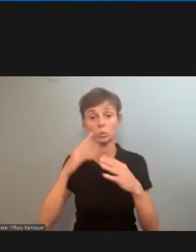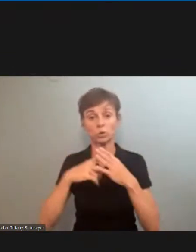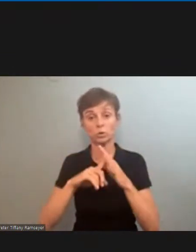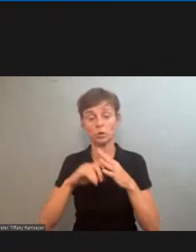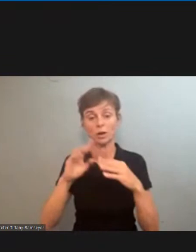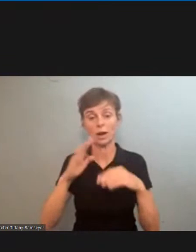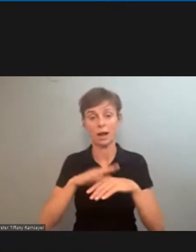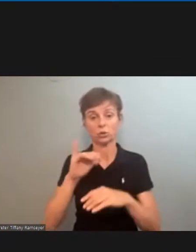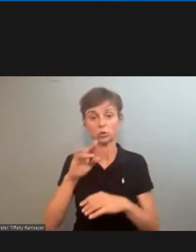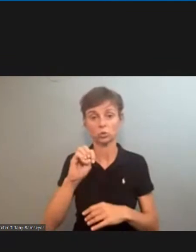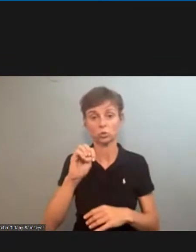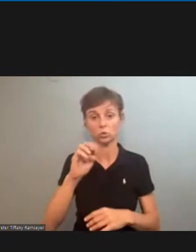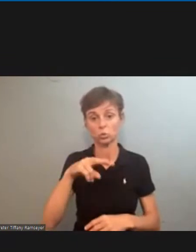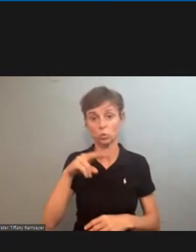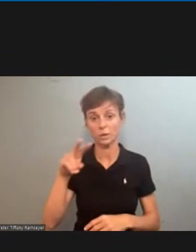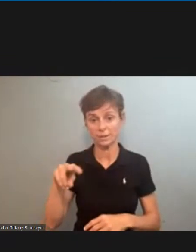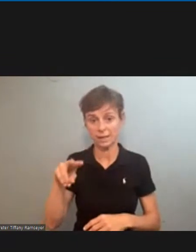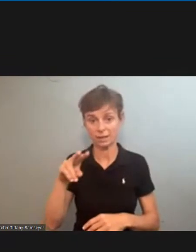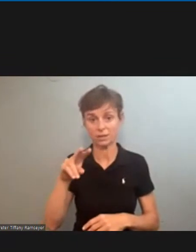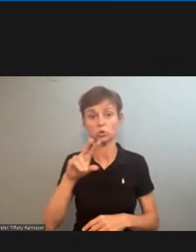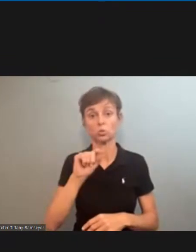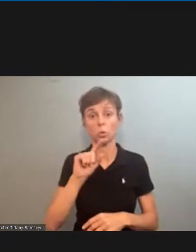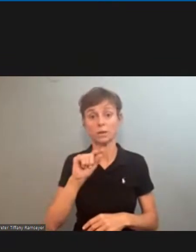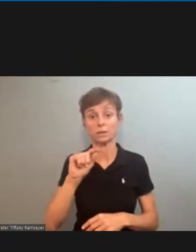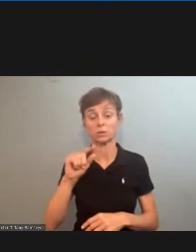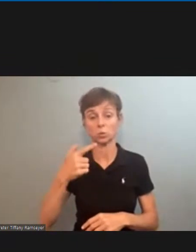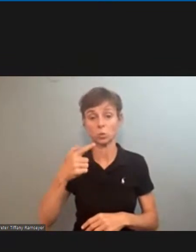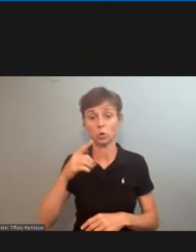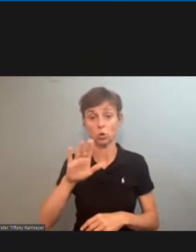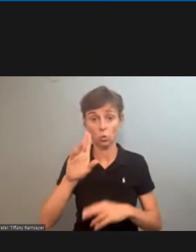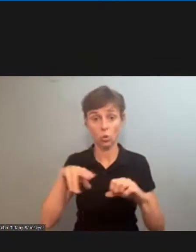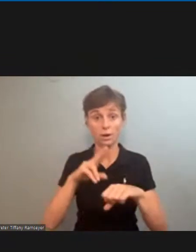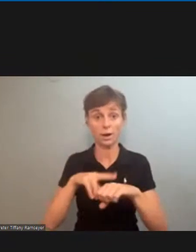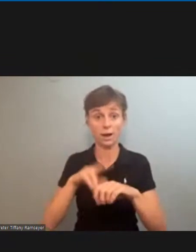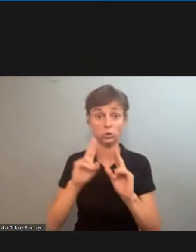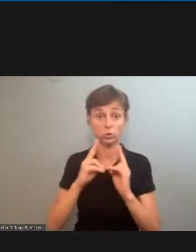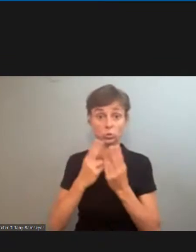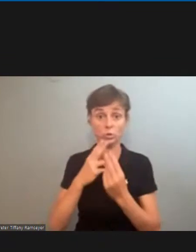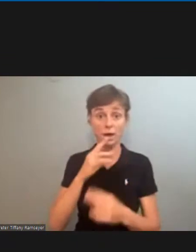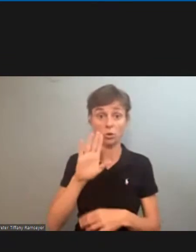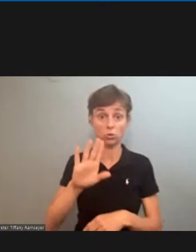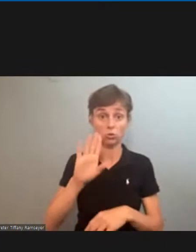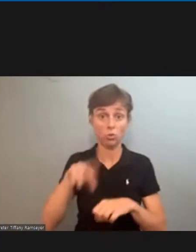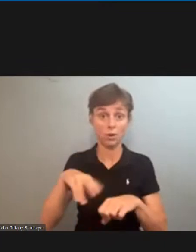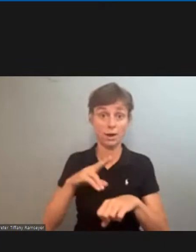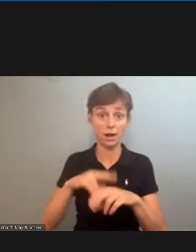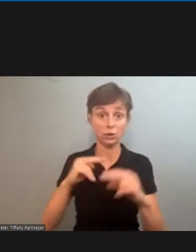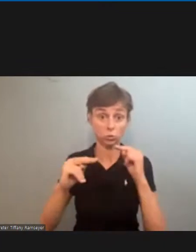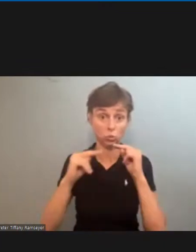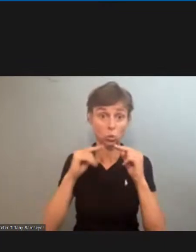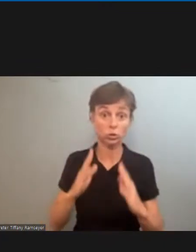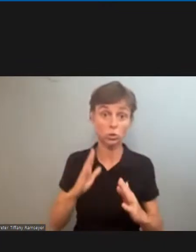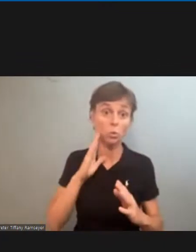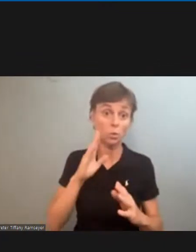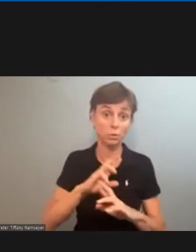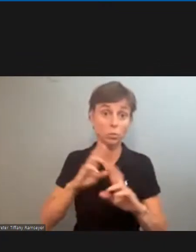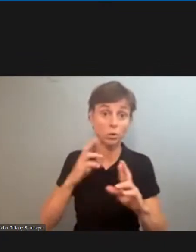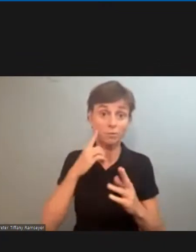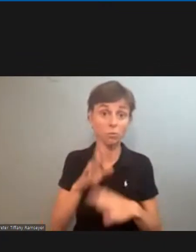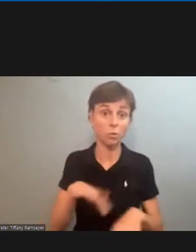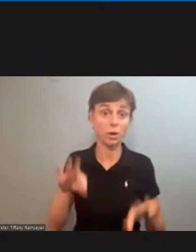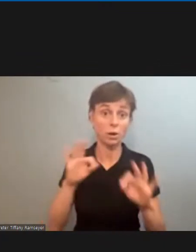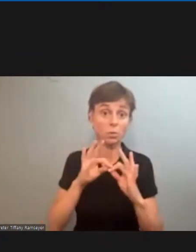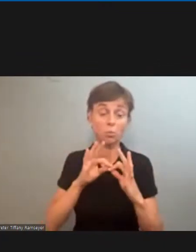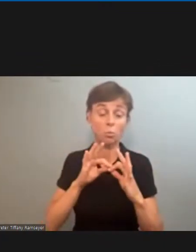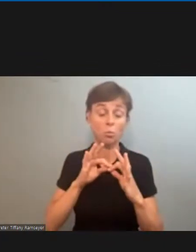the 22nd 2021 your national union and your national negotiators will be well prepared for this critical battle